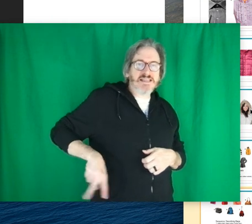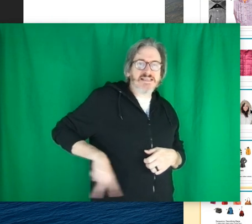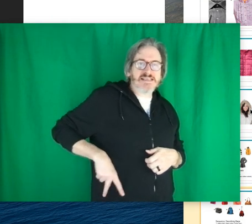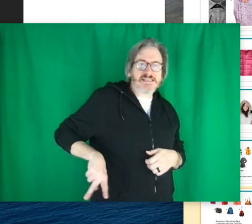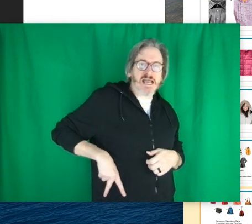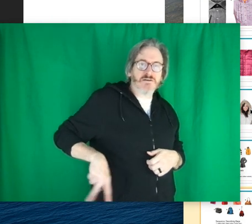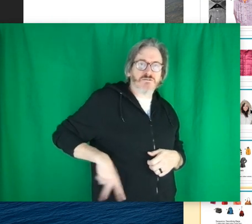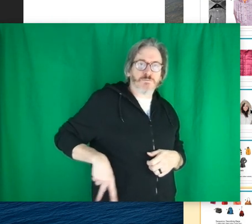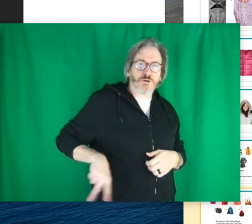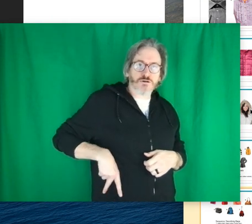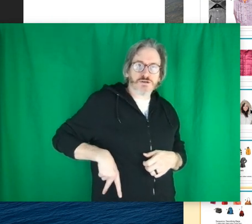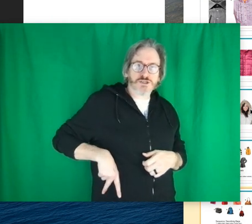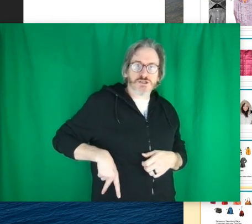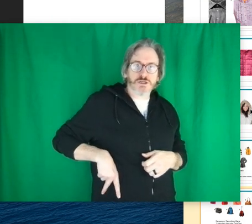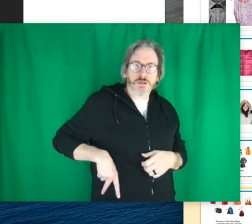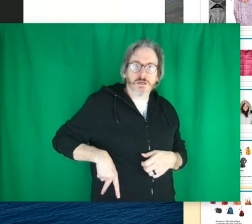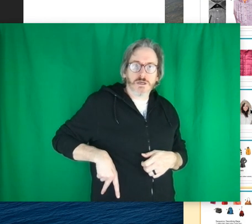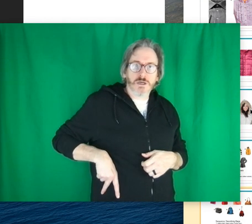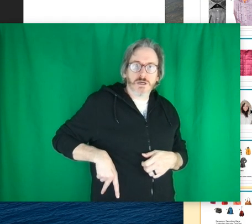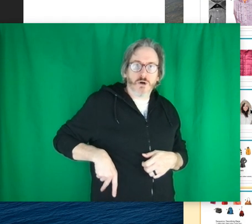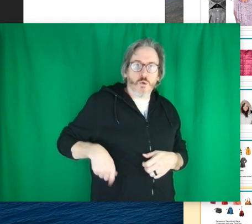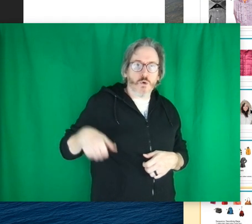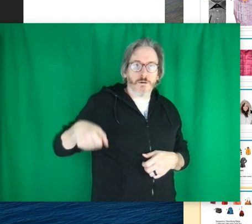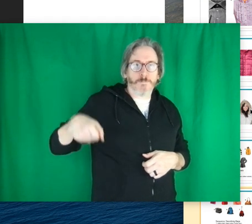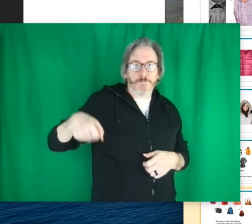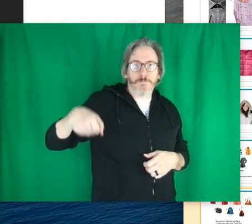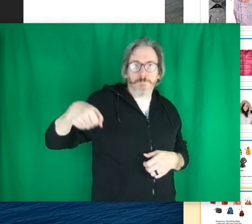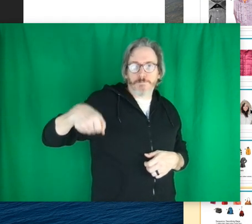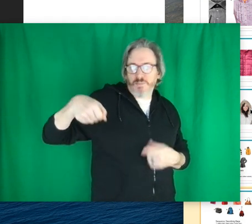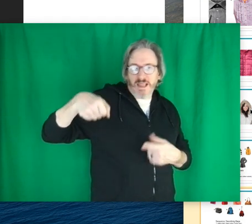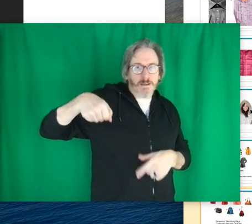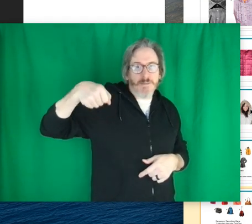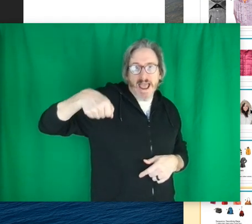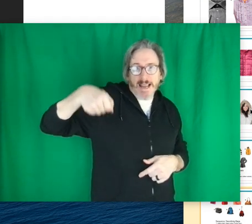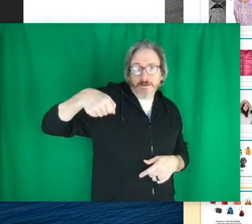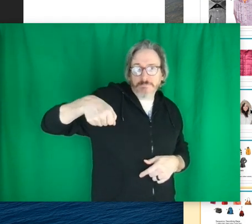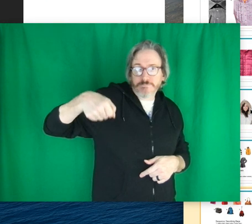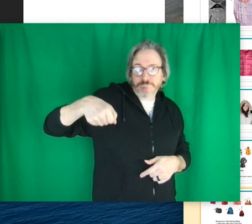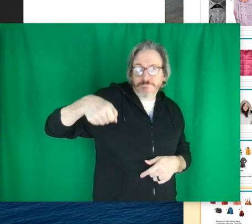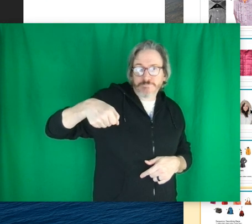I've seen this sign for purse, or like bag.